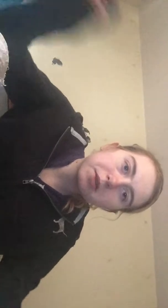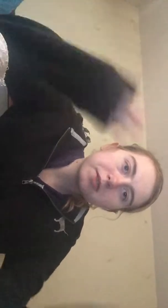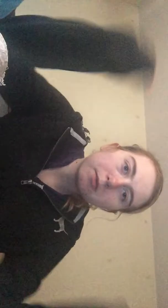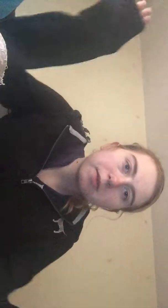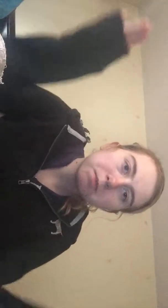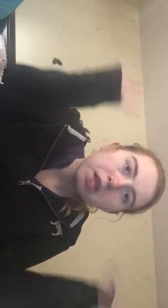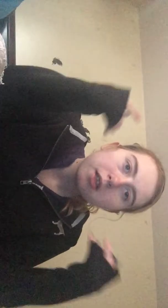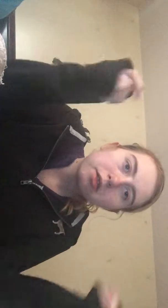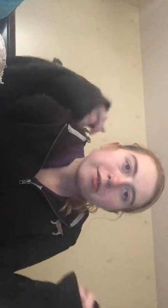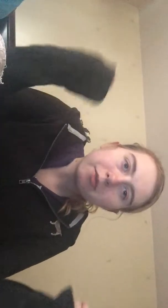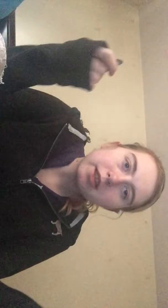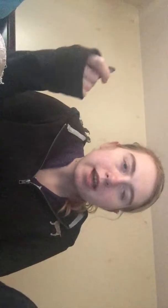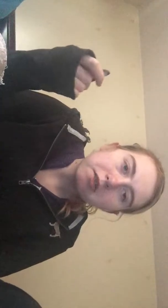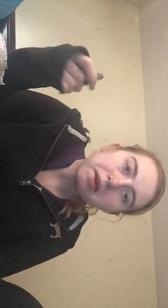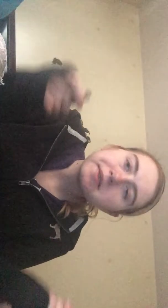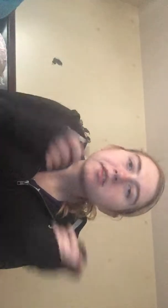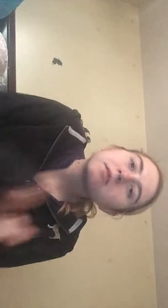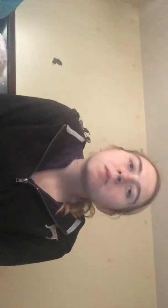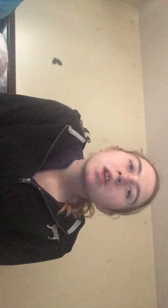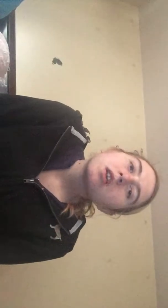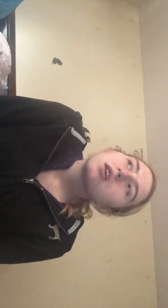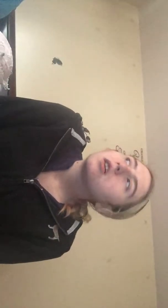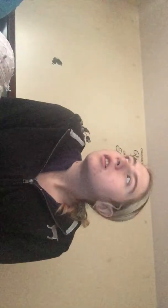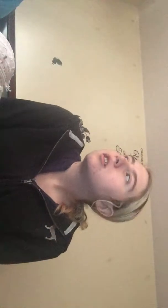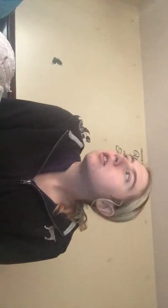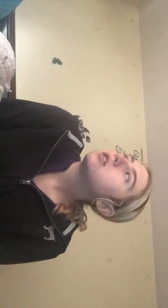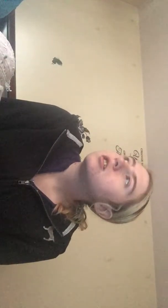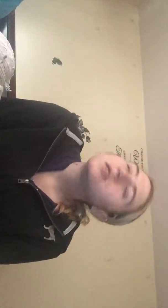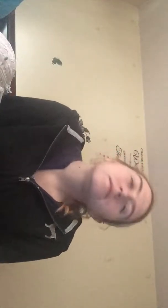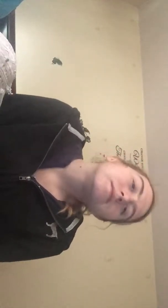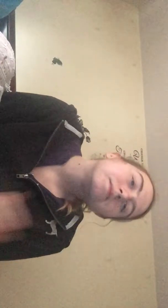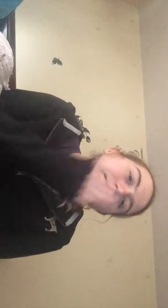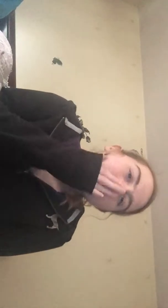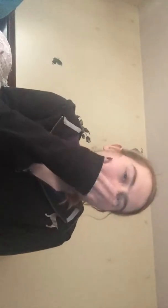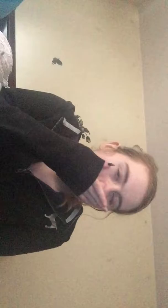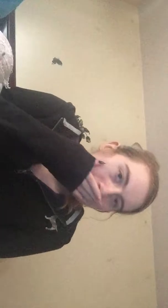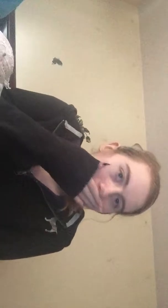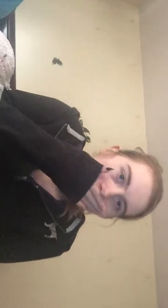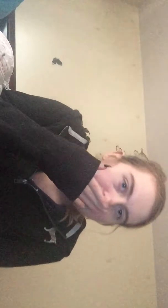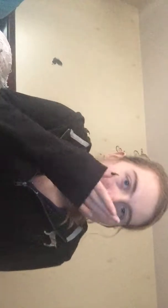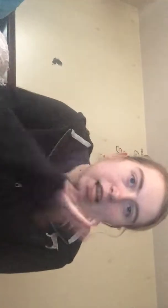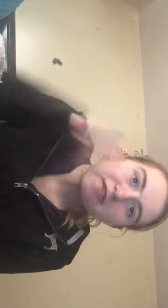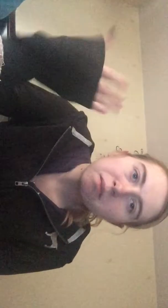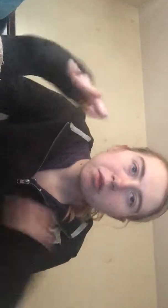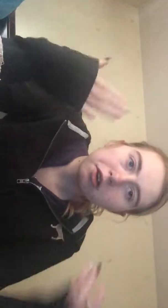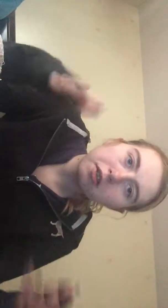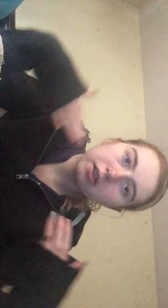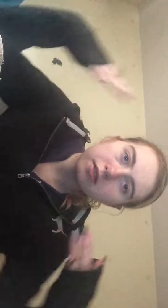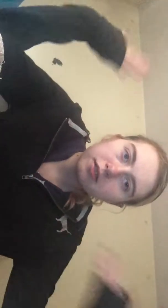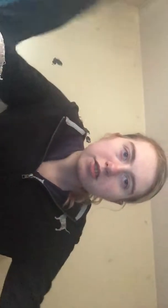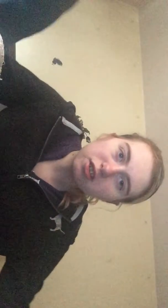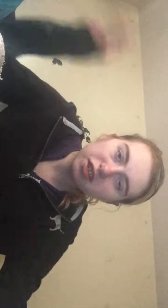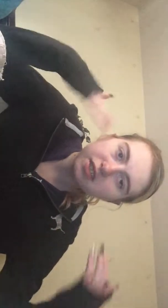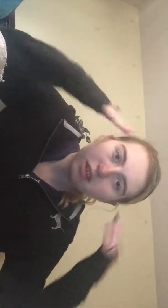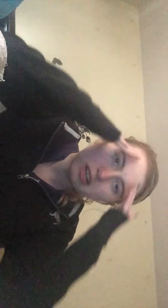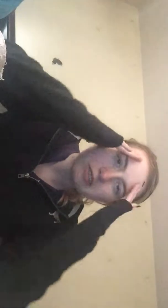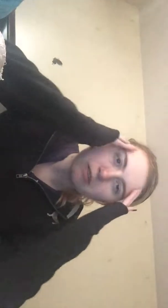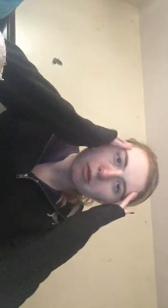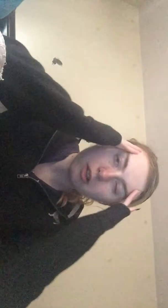person was the one that had a mask on um it's kind of a blur like Snyder's for my